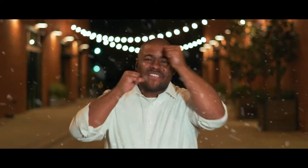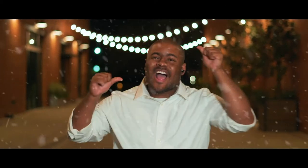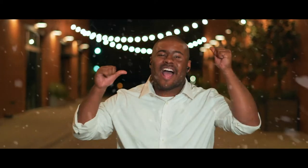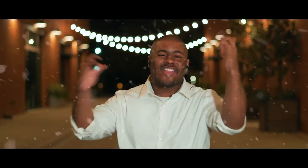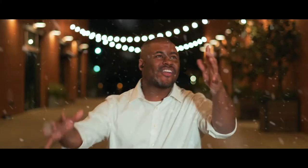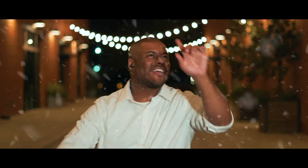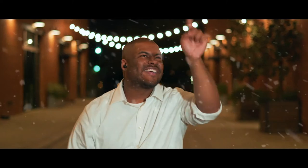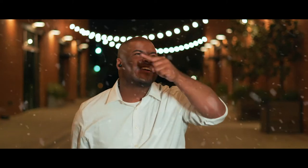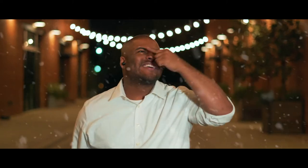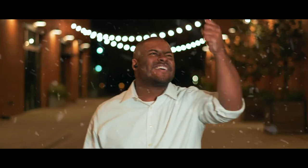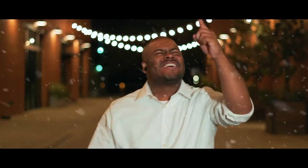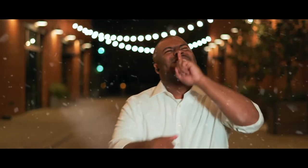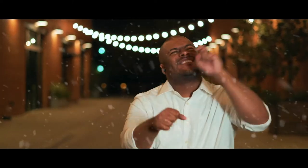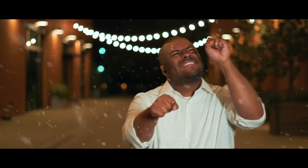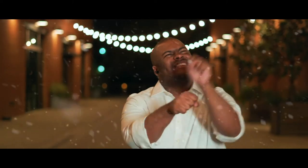Father Emmanuel